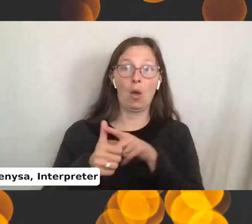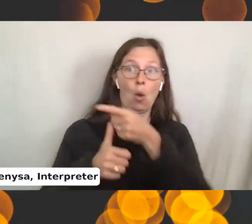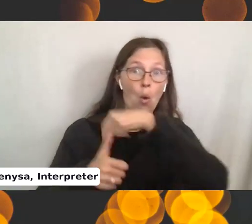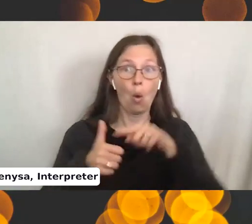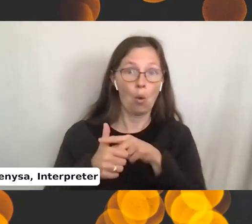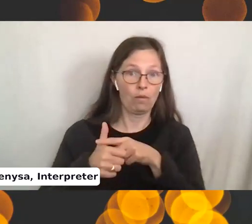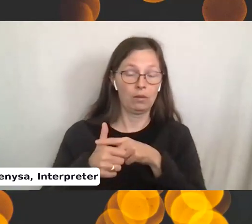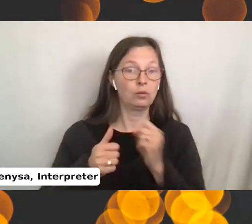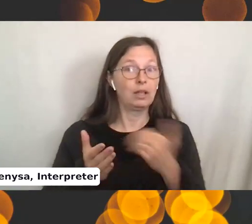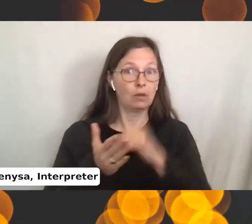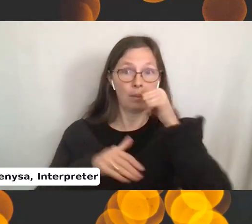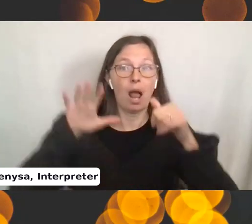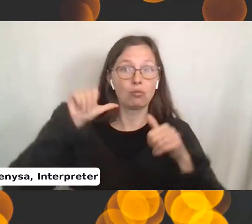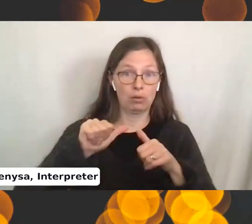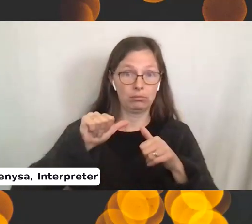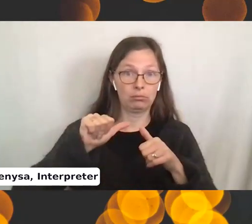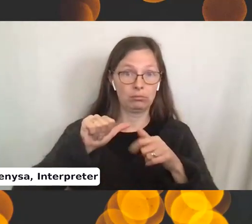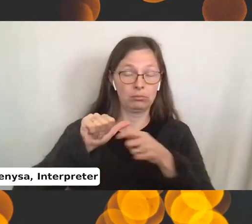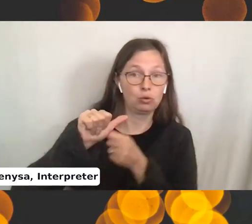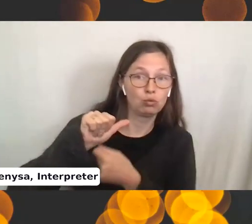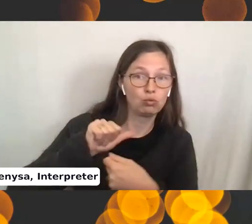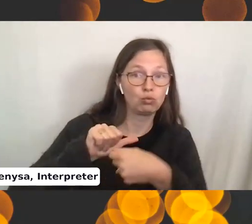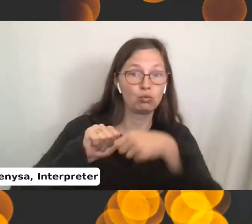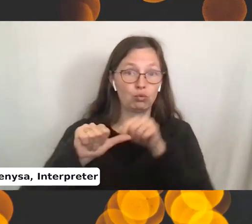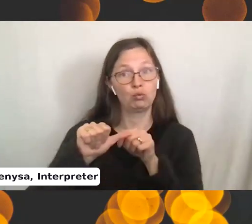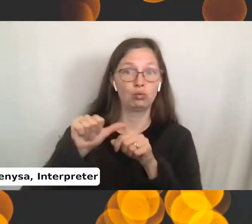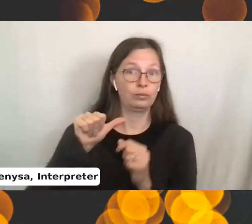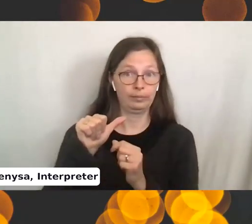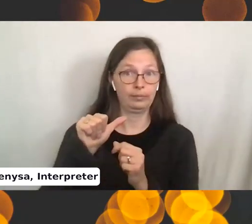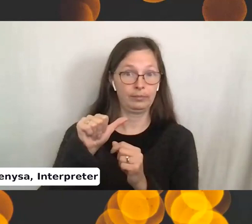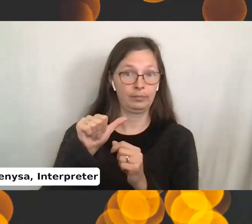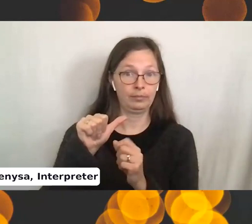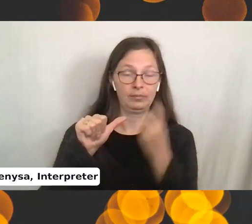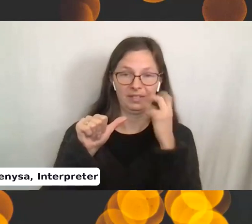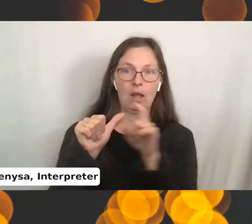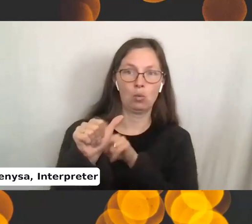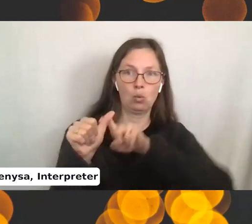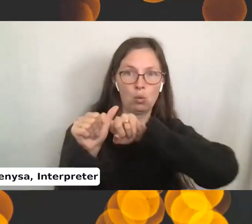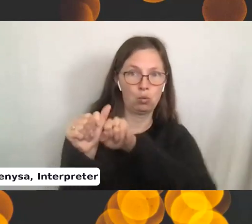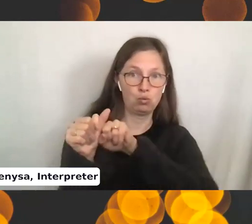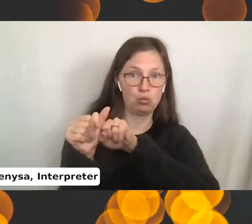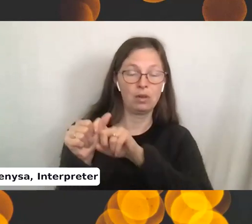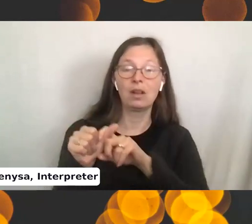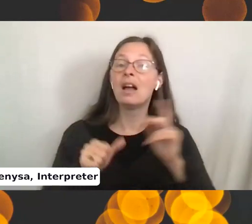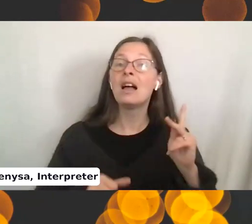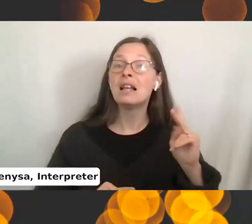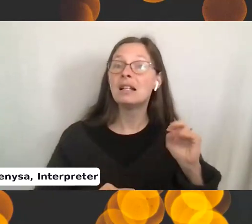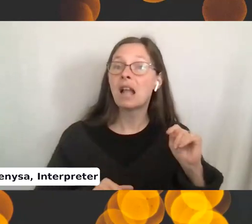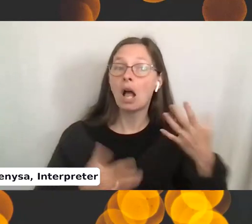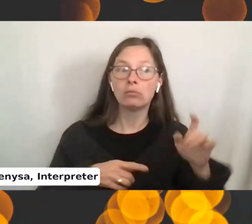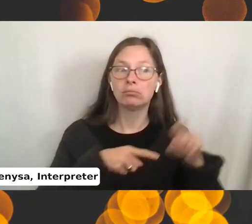Okay. You're going to grab the yarn. You're going to wrap your thumb over and around. Now the knot is already on the needle.